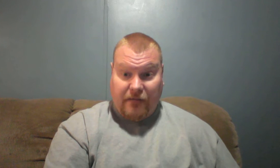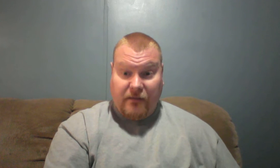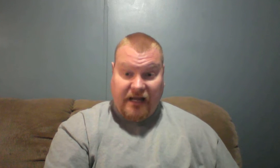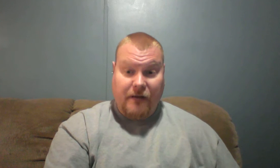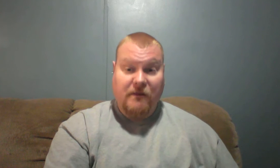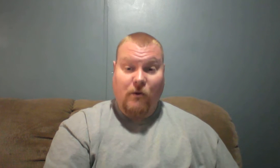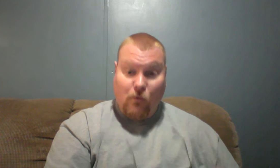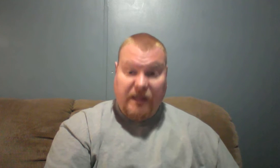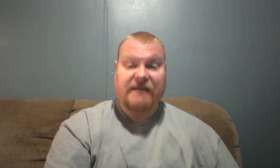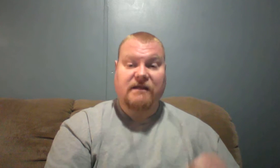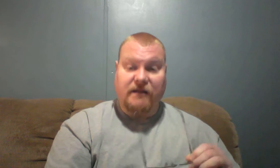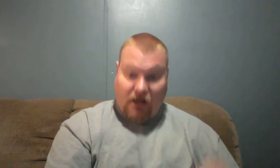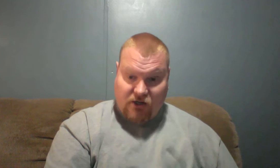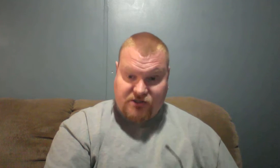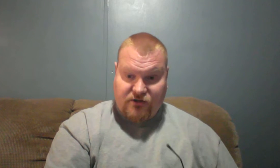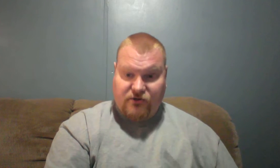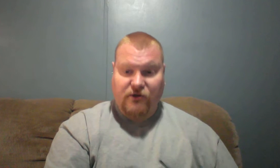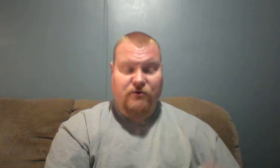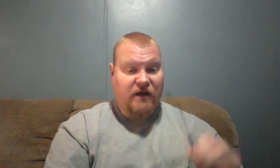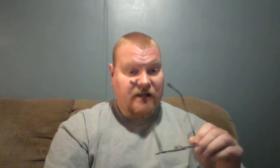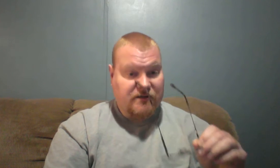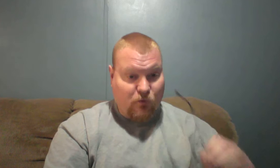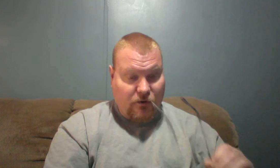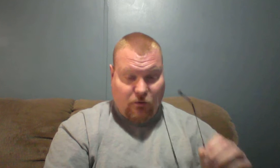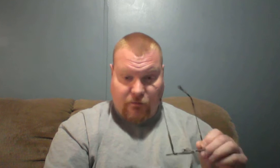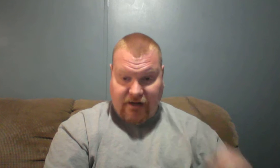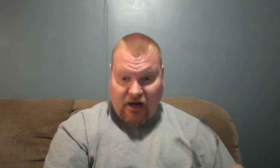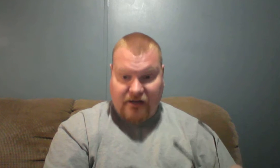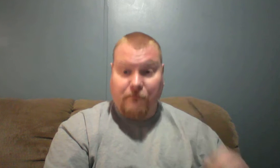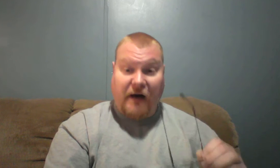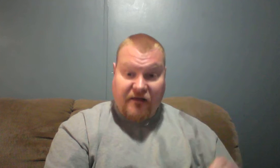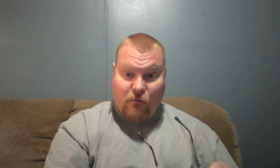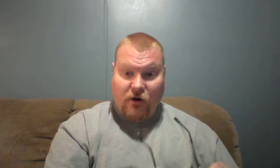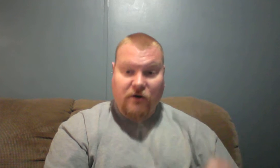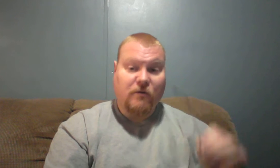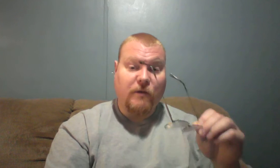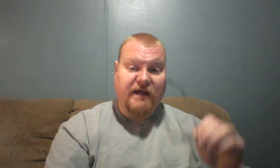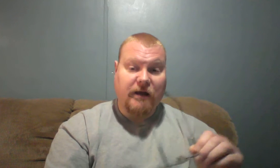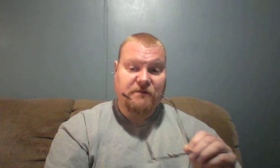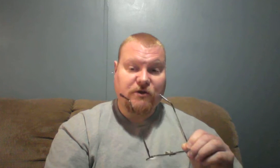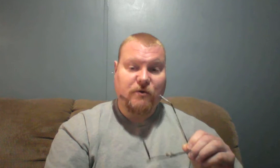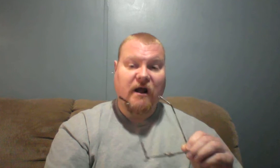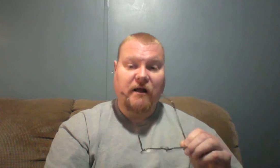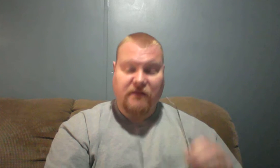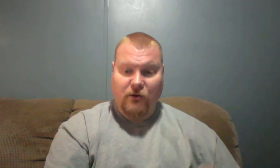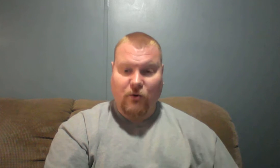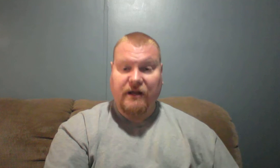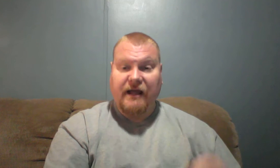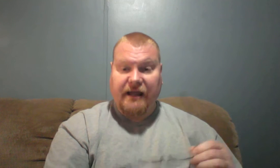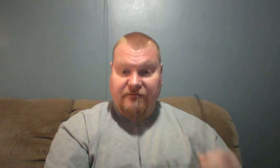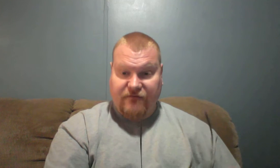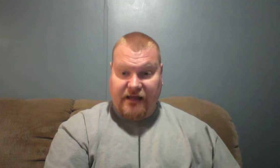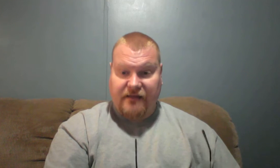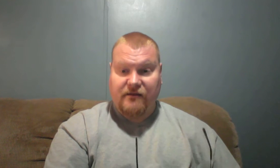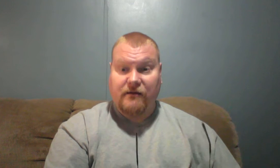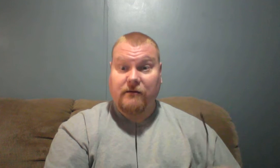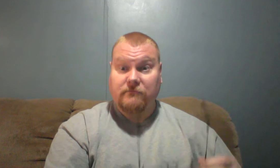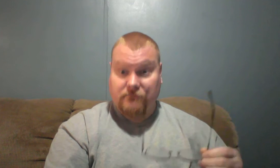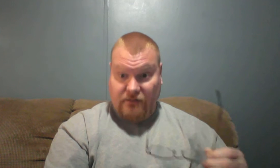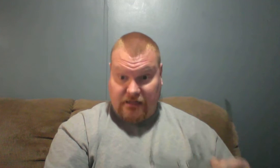become, when we get to the knowledge of the truth, we're begotten by the word. come to the Lord in faith and